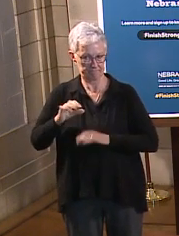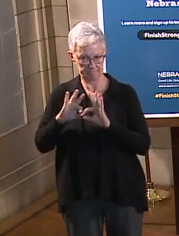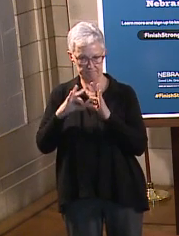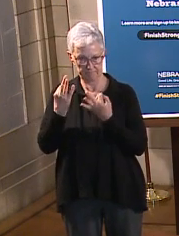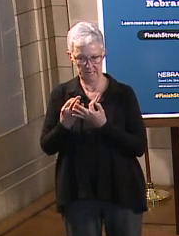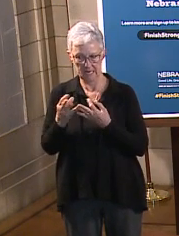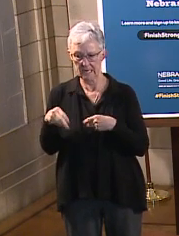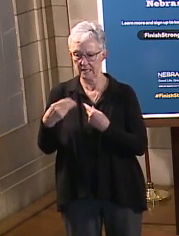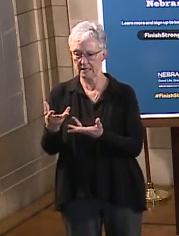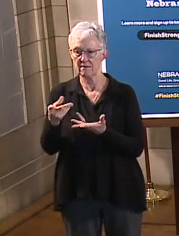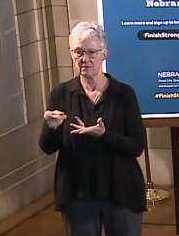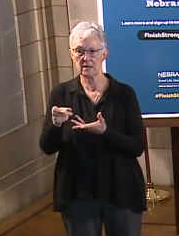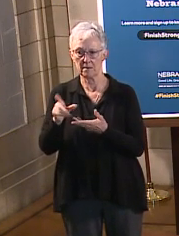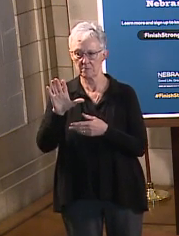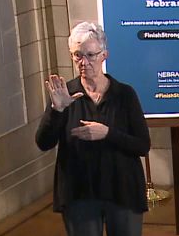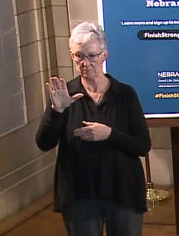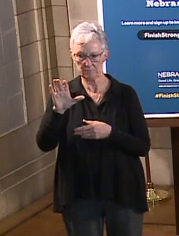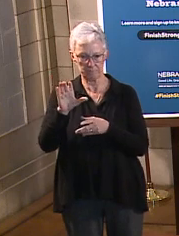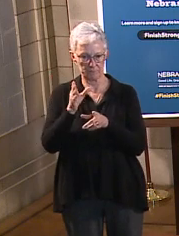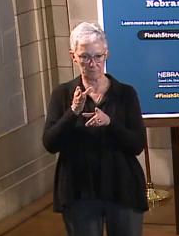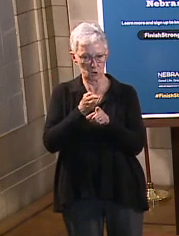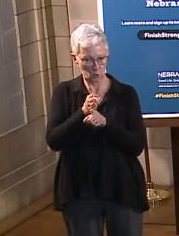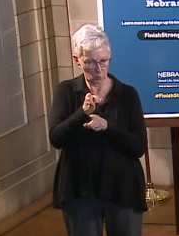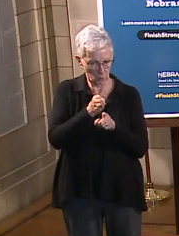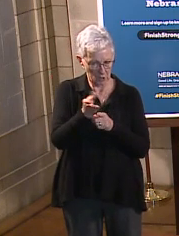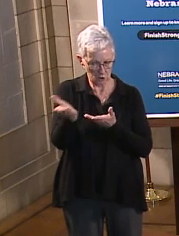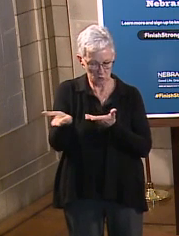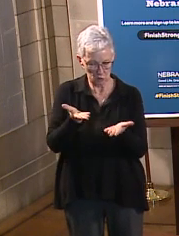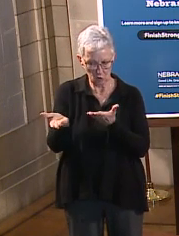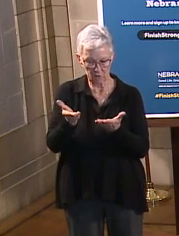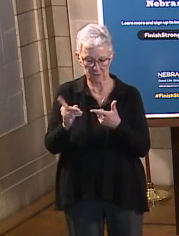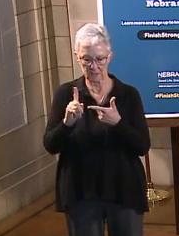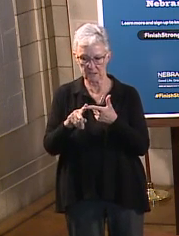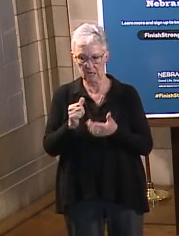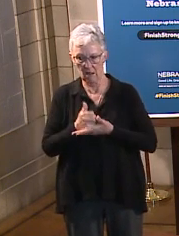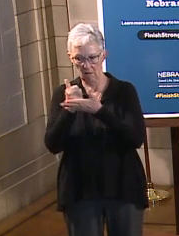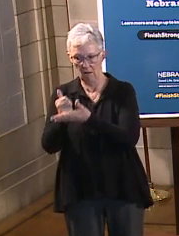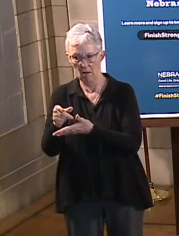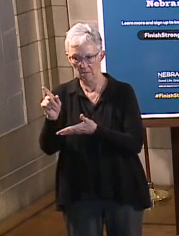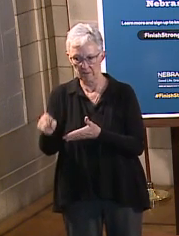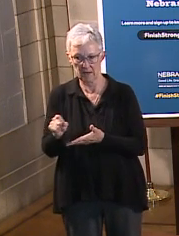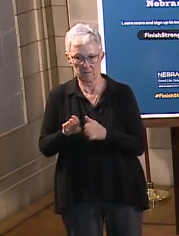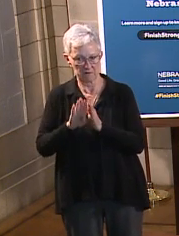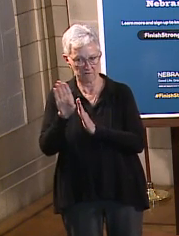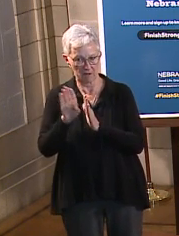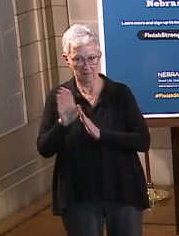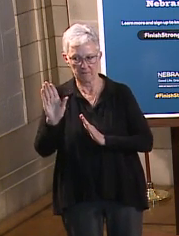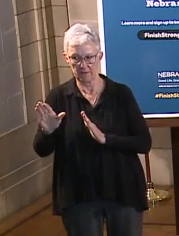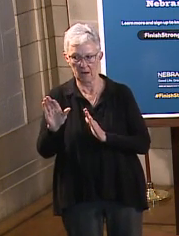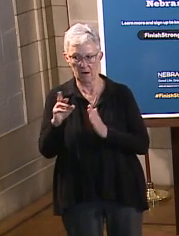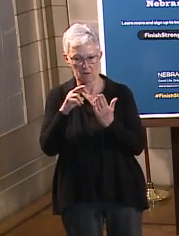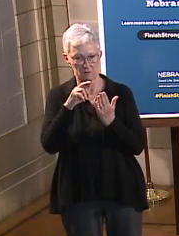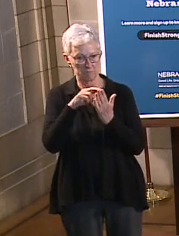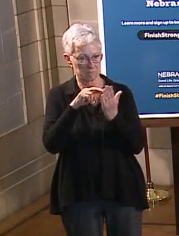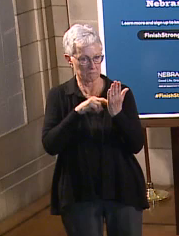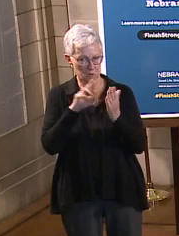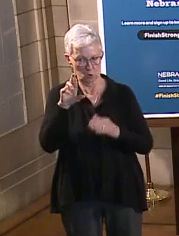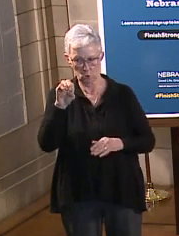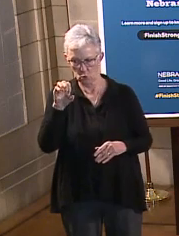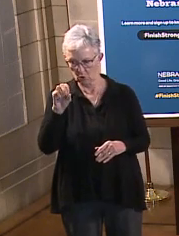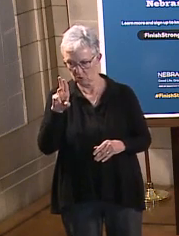them with career services, resume building services, networking opportunities, and job search, um,